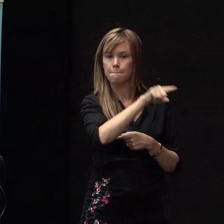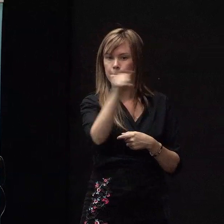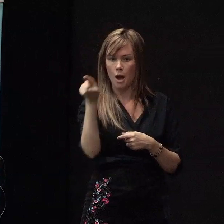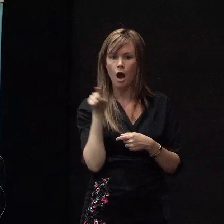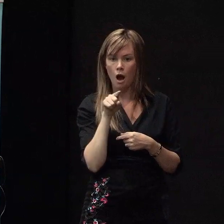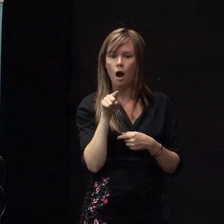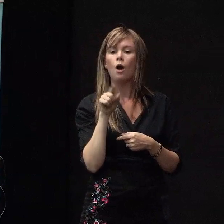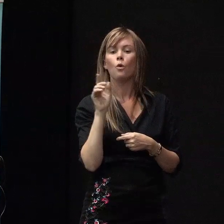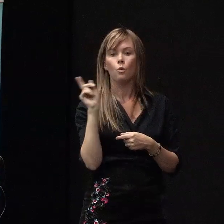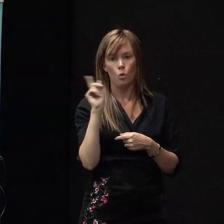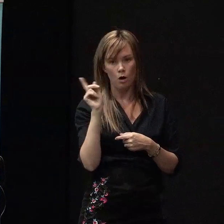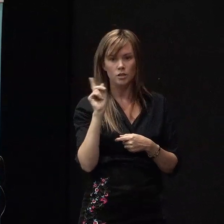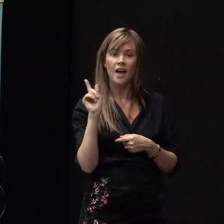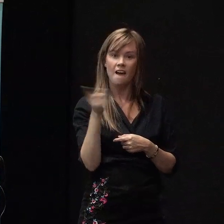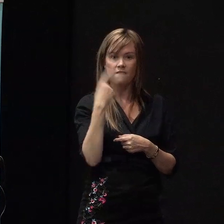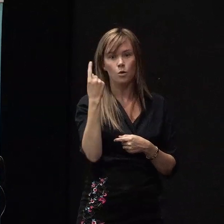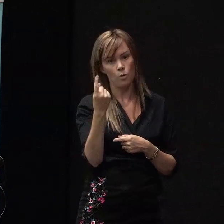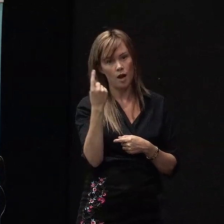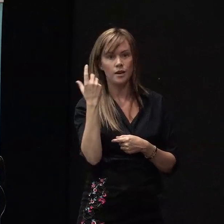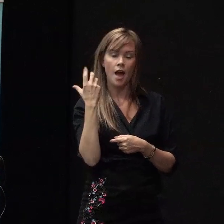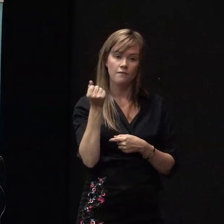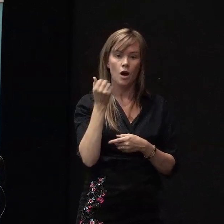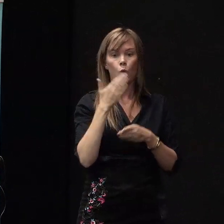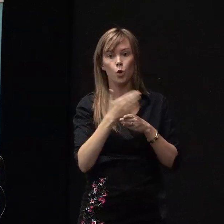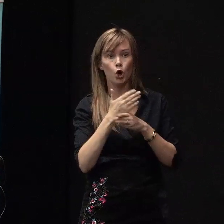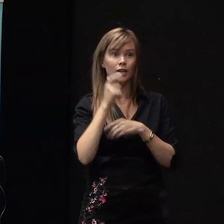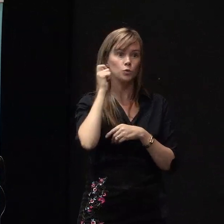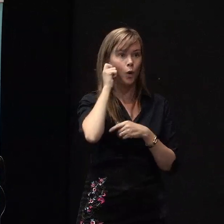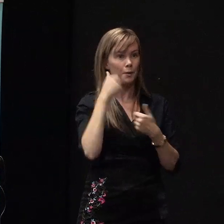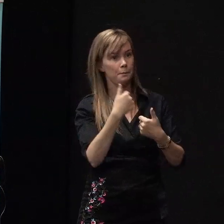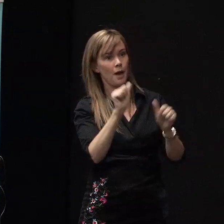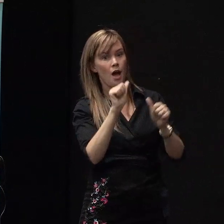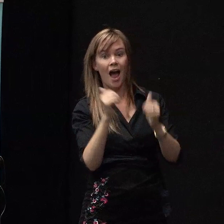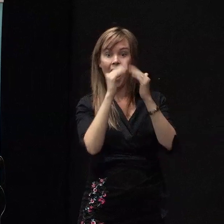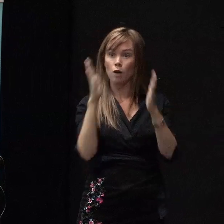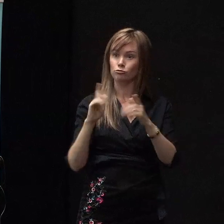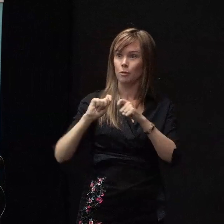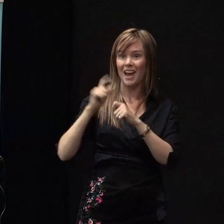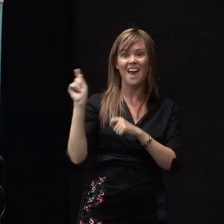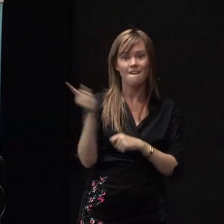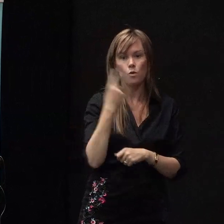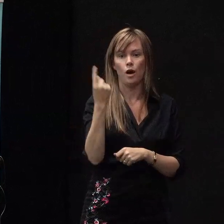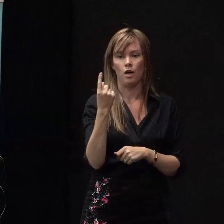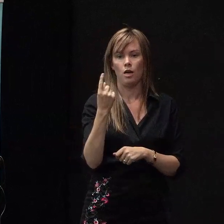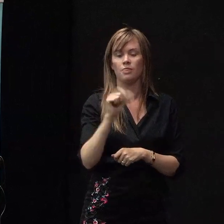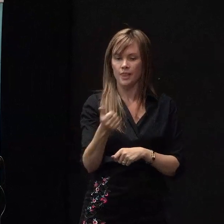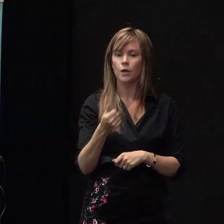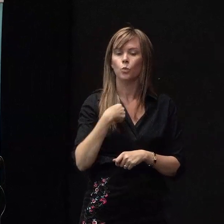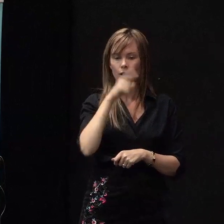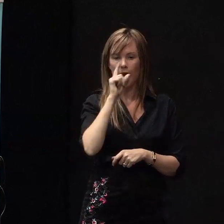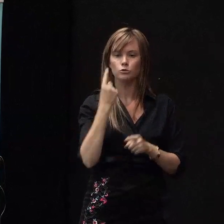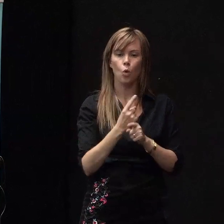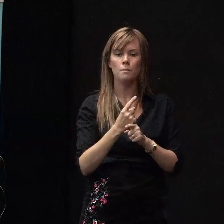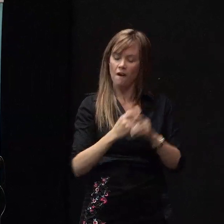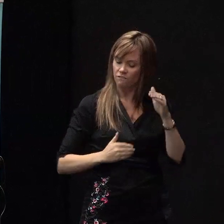working toilet or everyone's got their house repaired, only then will we be able to talk about full recovery.